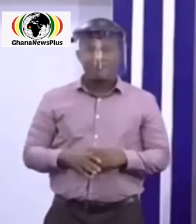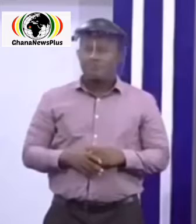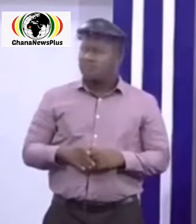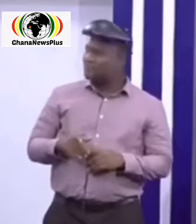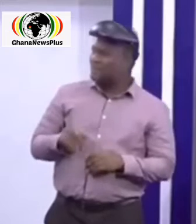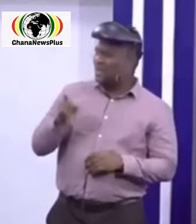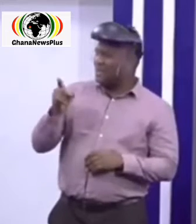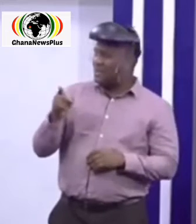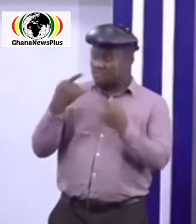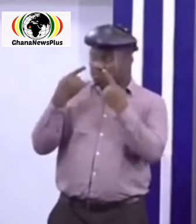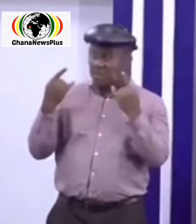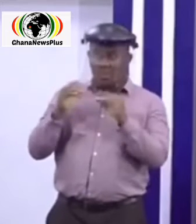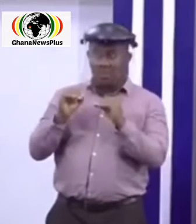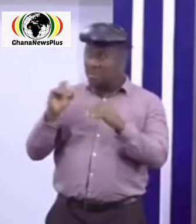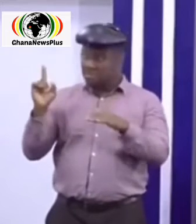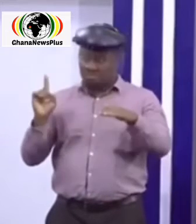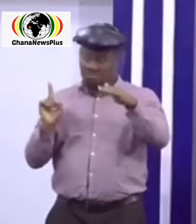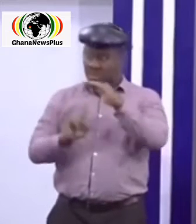entry policy